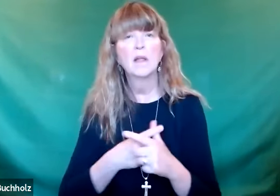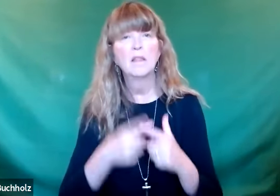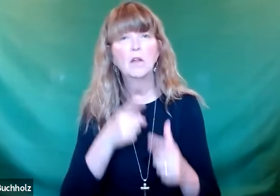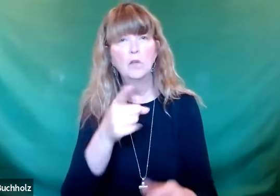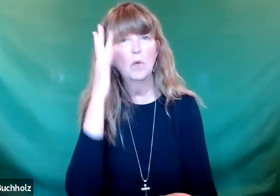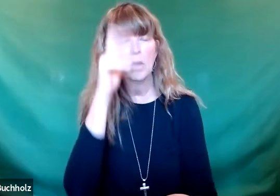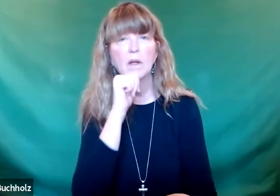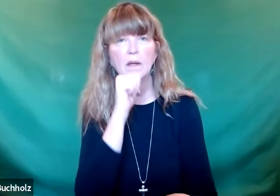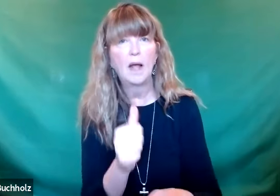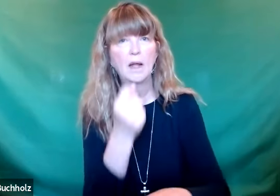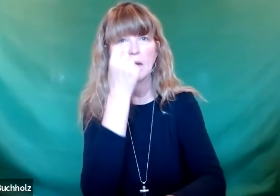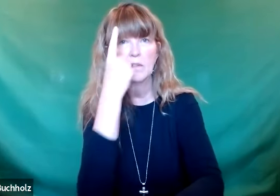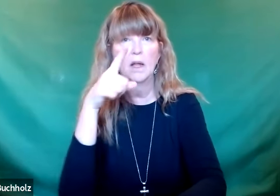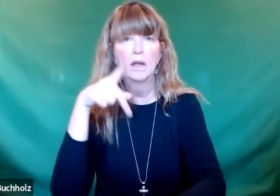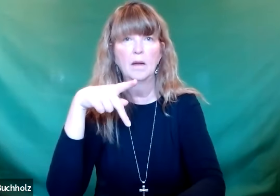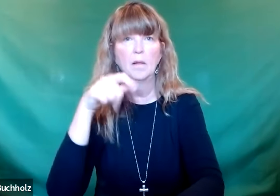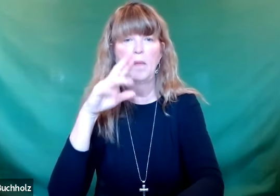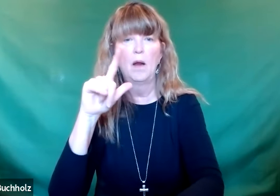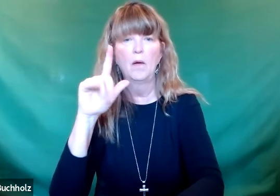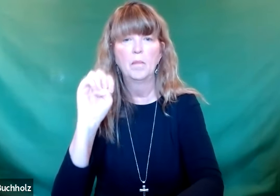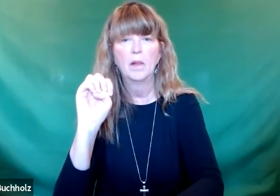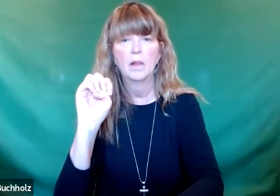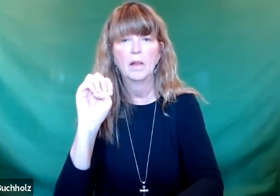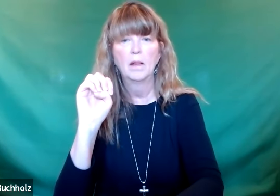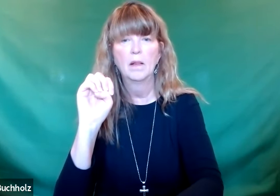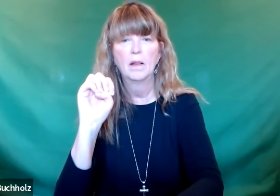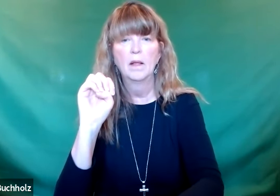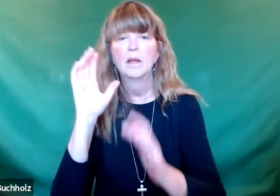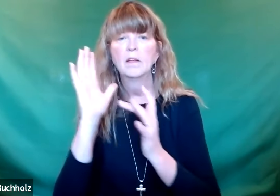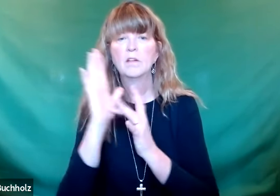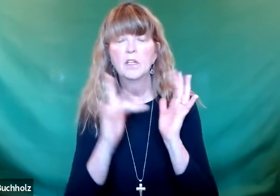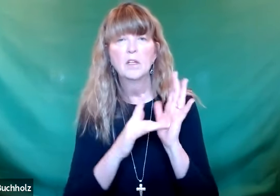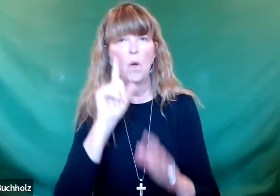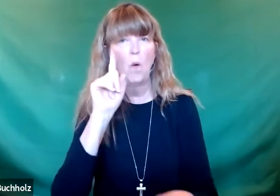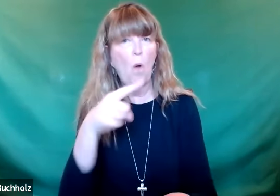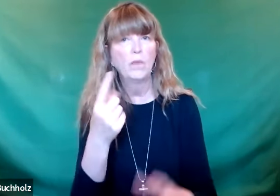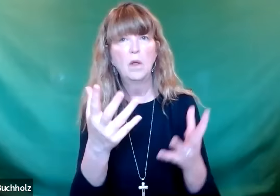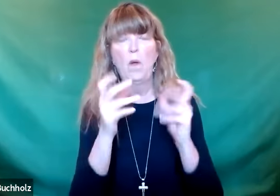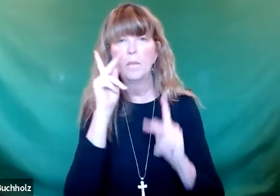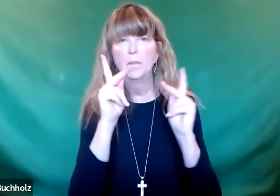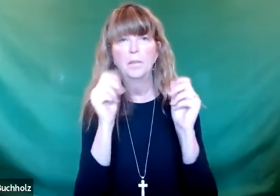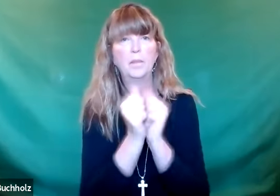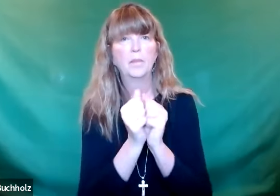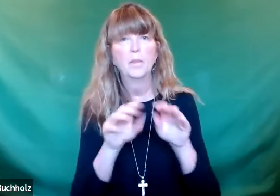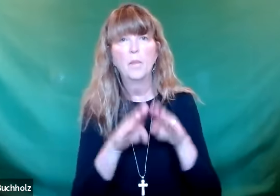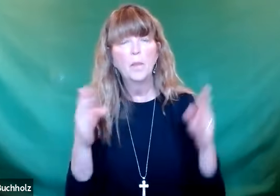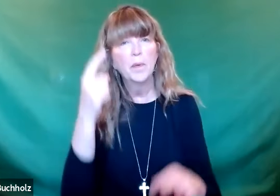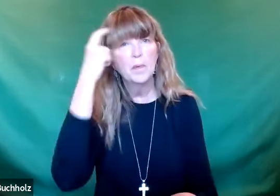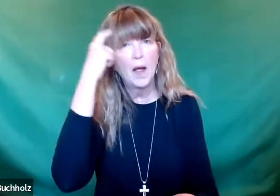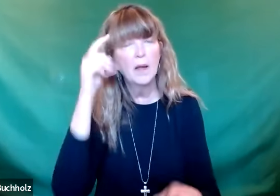Only those who wanted to take that into their hearts and minds would understand the parables. Casual listeners would not